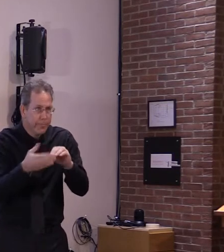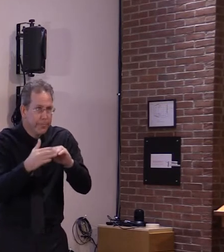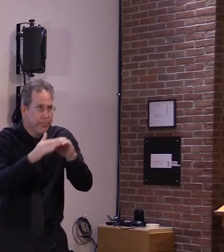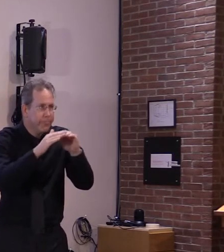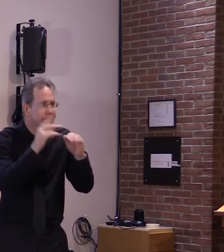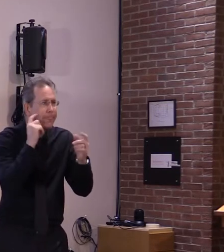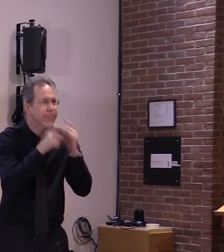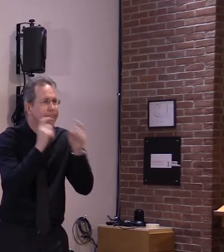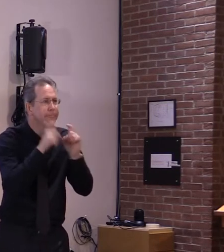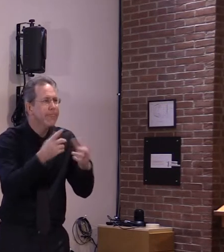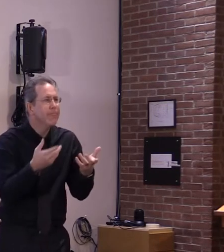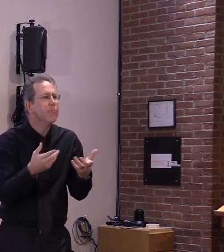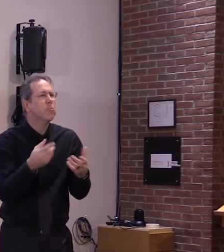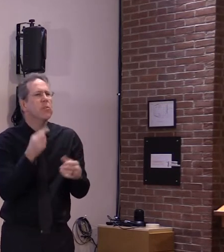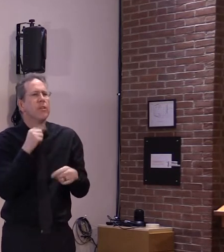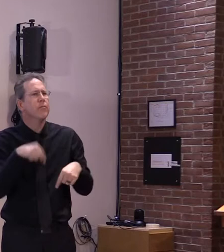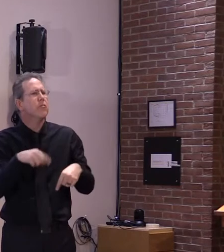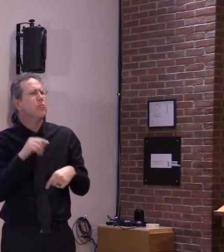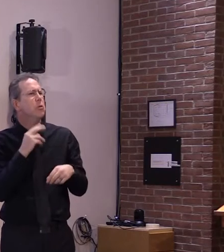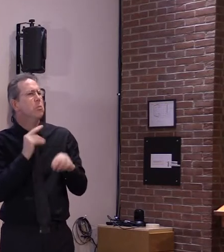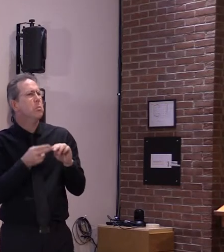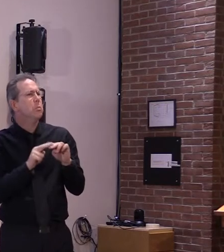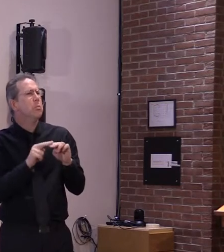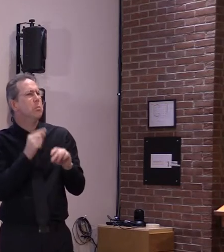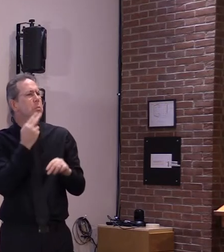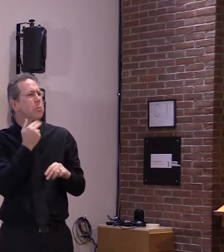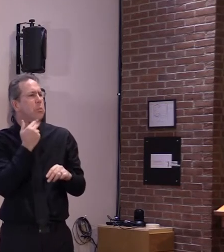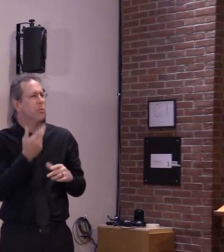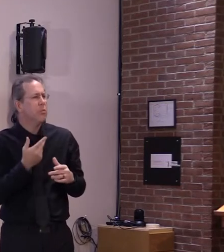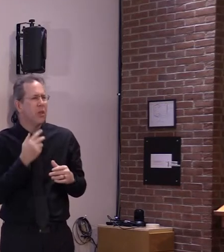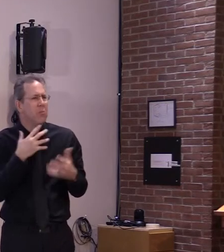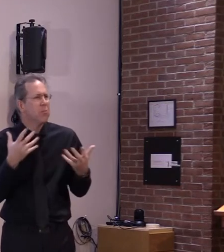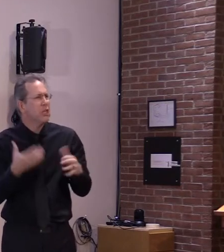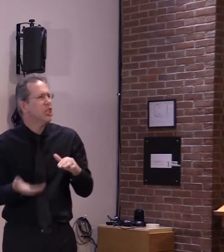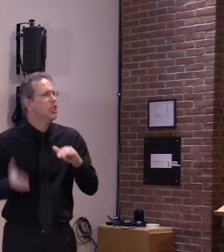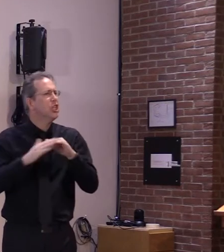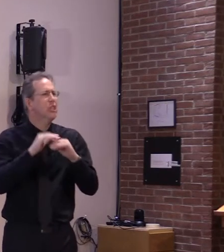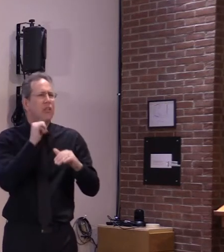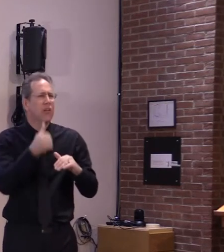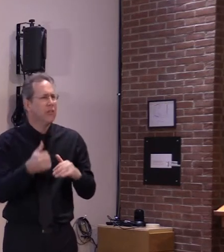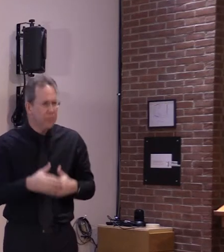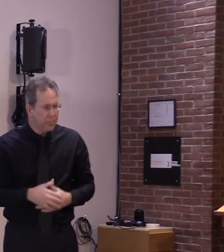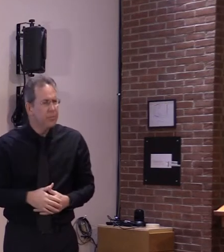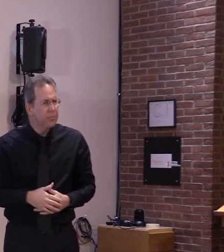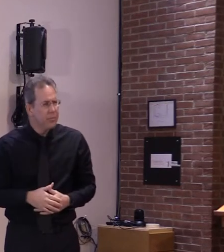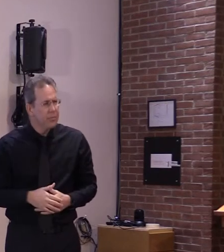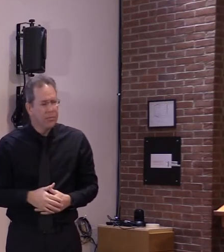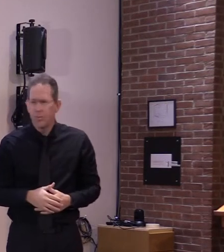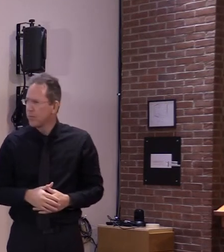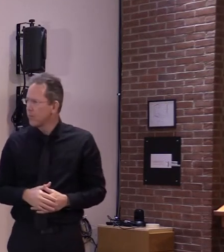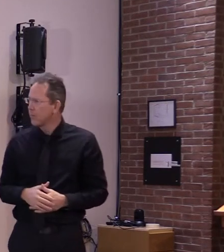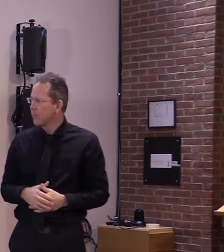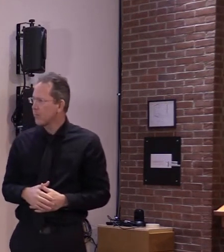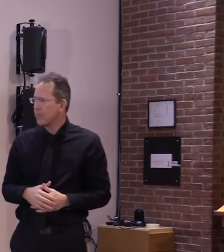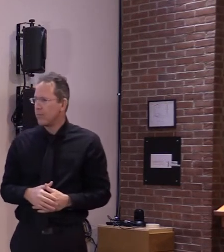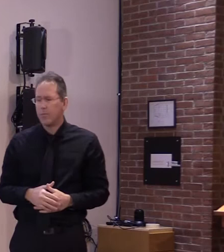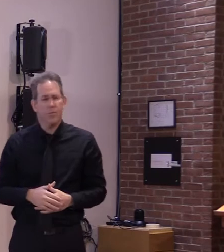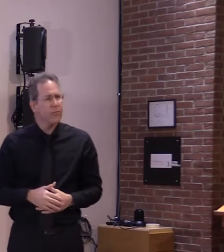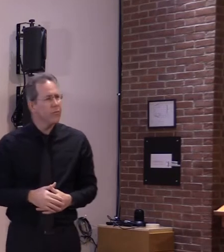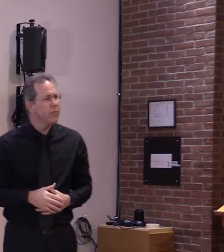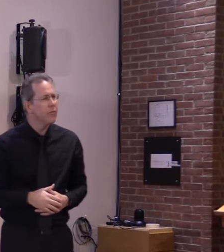mild increasing a little over eight percent while our positivity rate declined during the same period